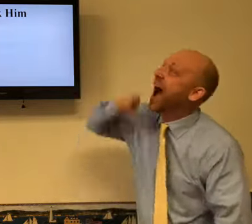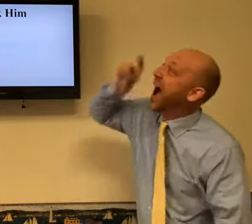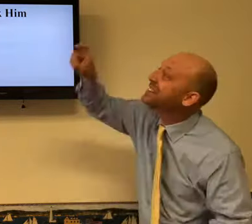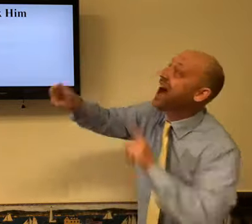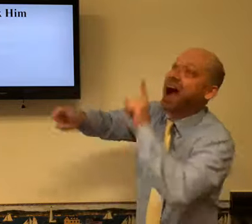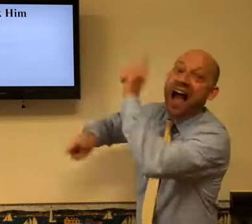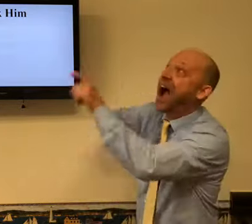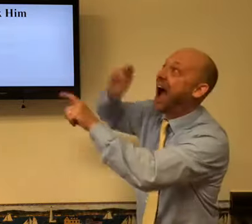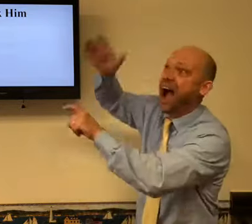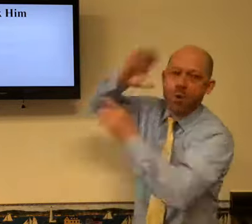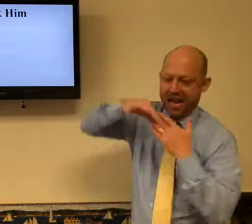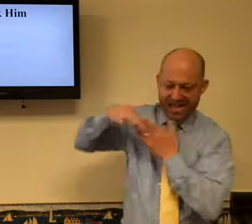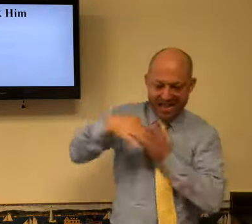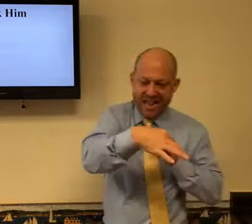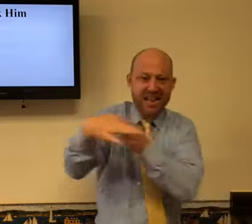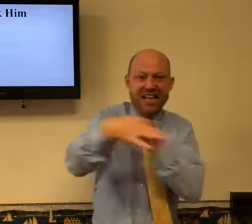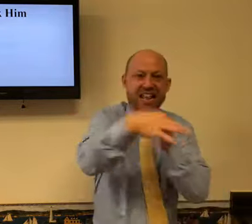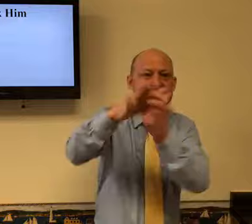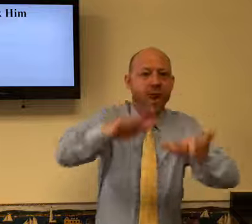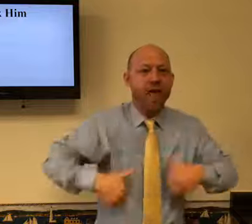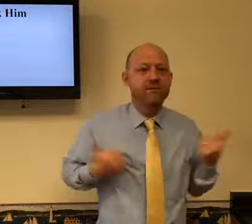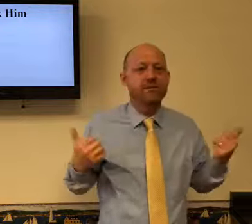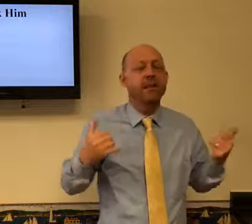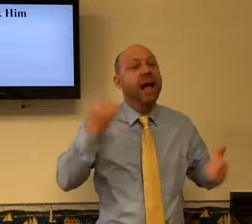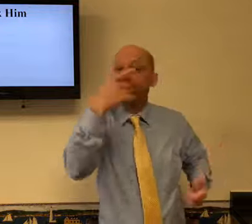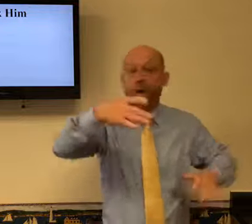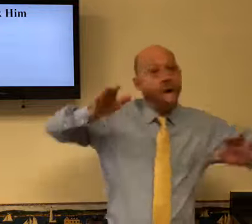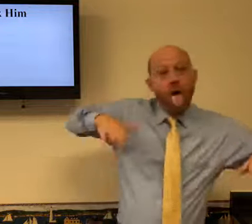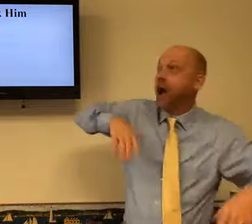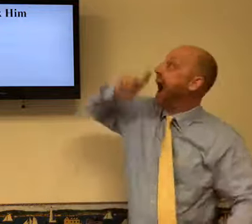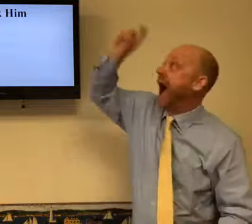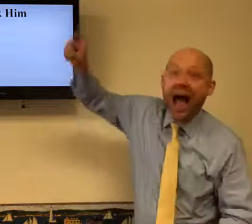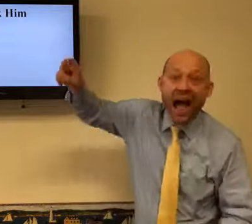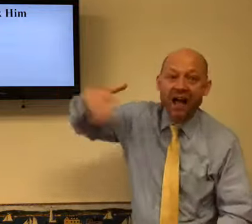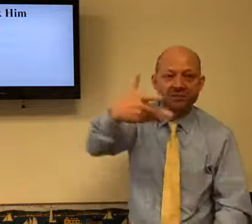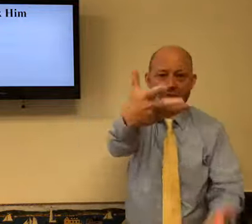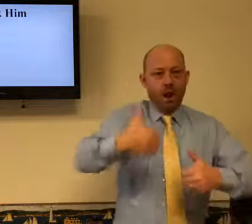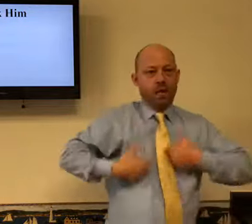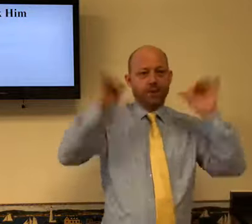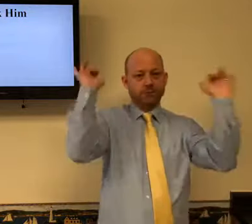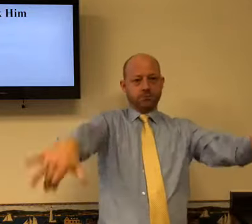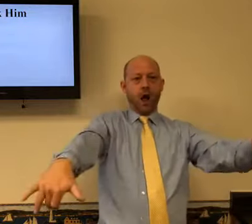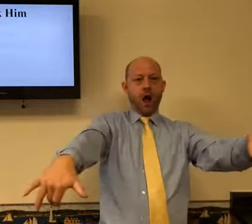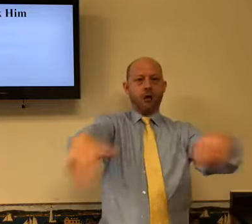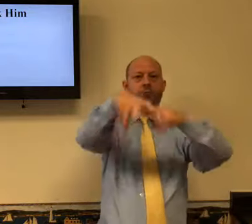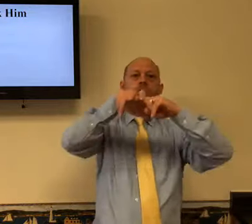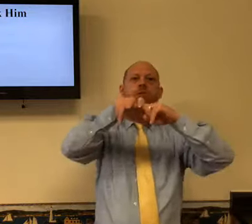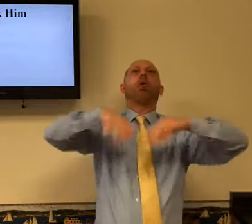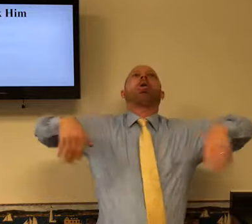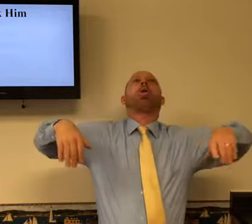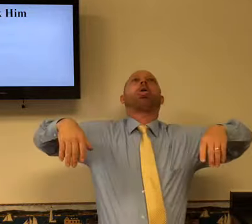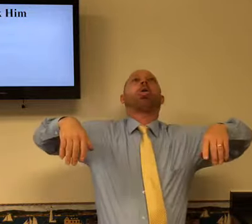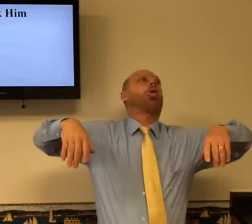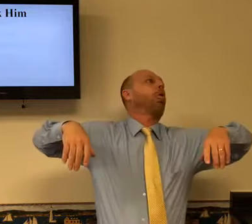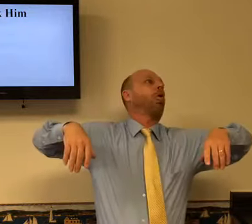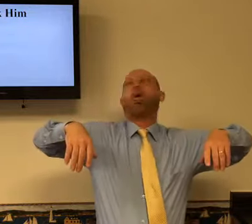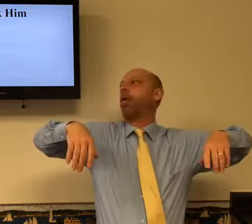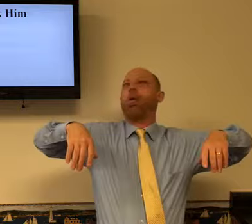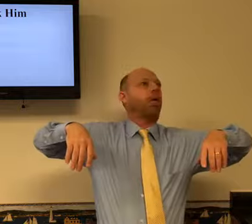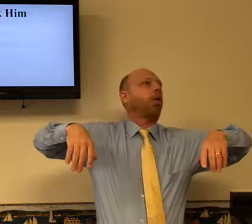Lord, help me. Ask him and the Lord will lead you and he will guide you through your life. If you don't ask, you're just going to be like a bump on a